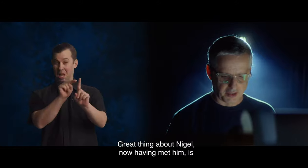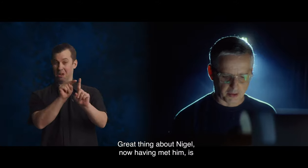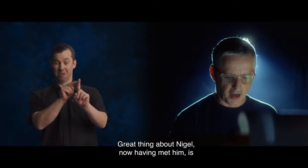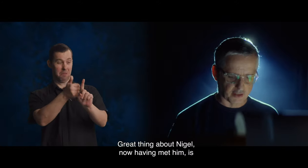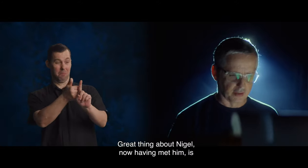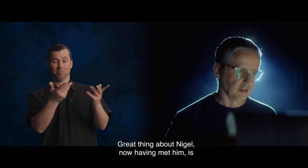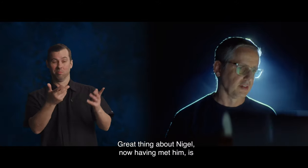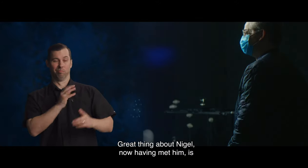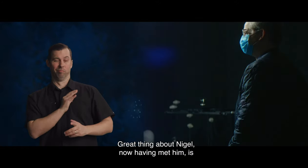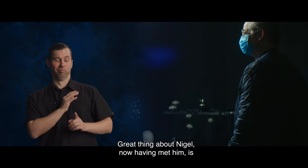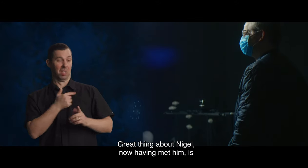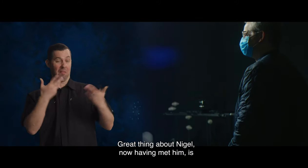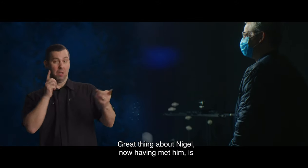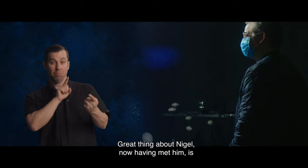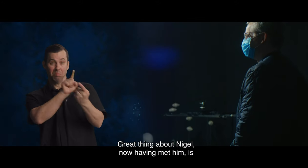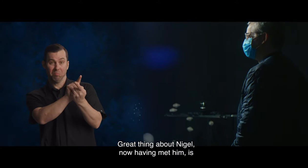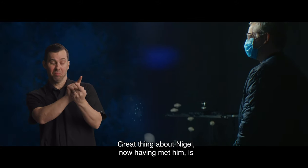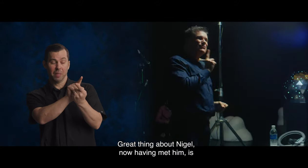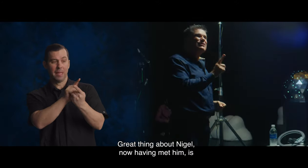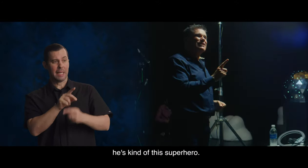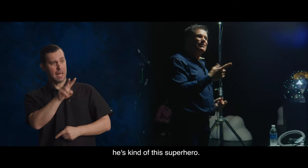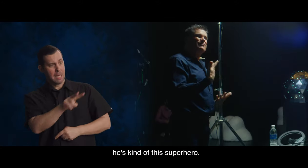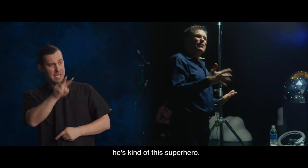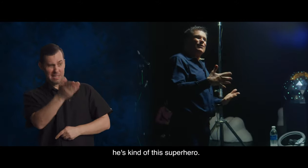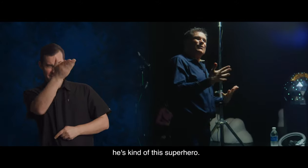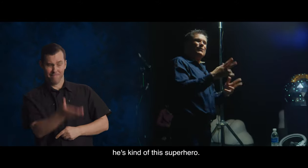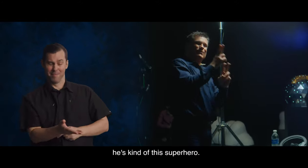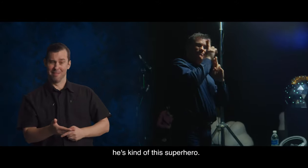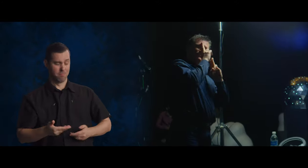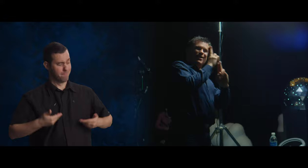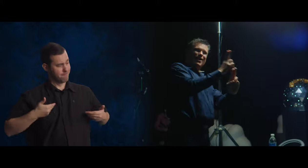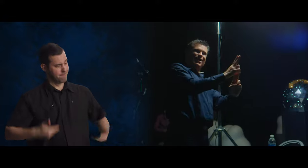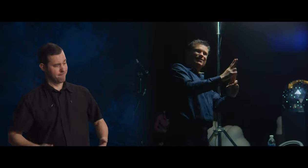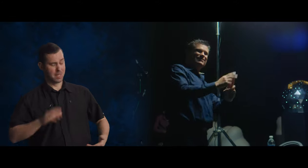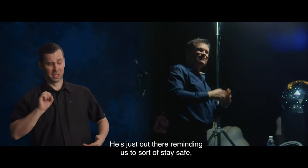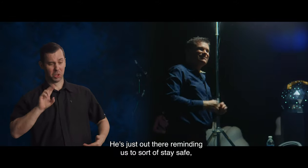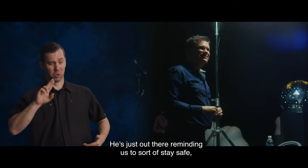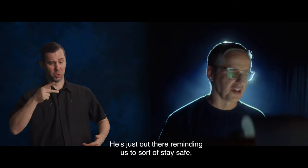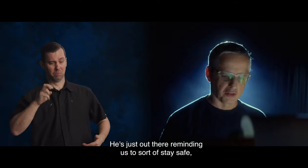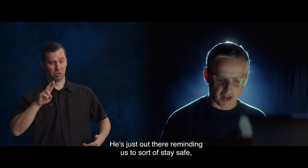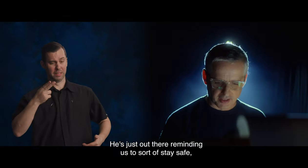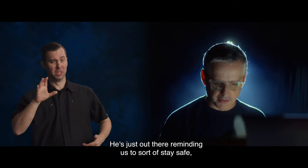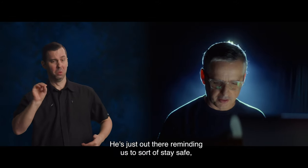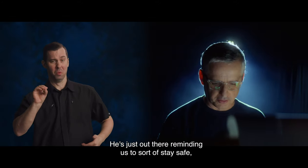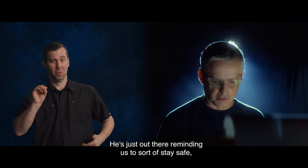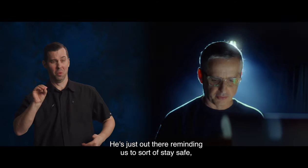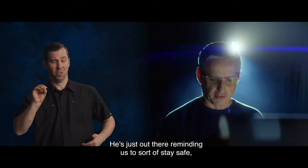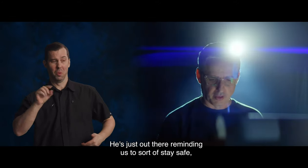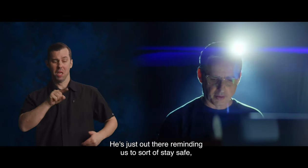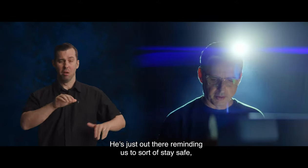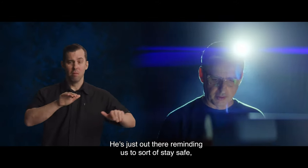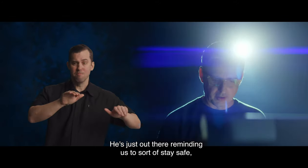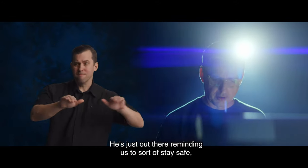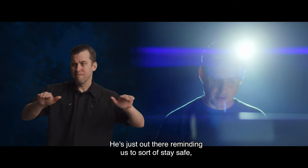The great thing about Nigel, now having met him, is he's kind of this superhero. He's just out there reminding us to sort